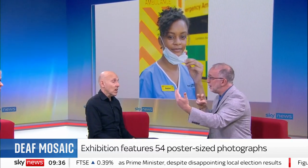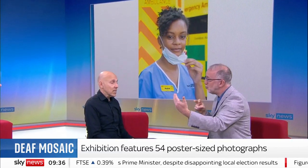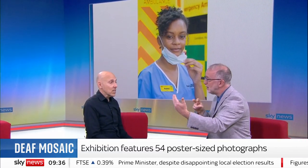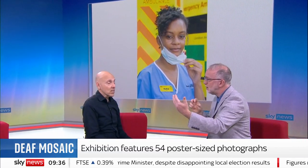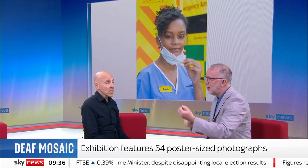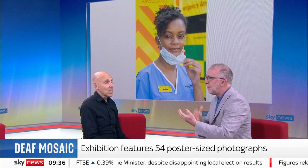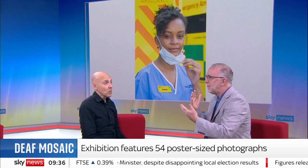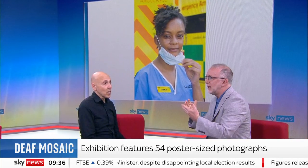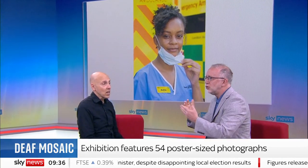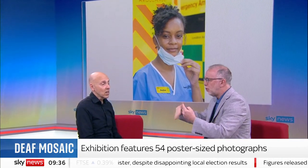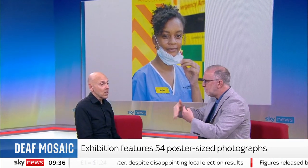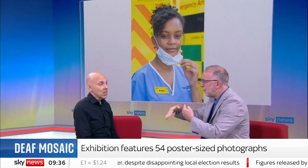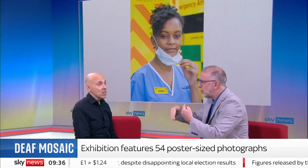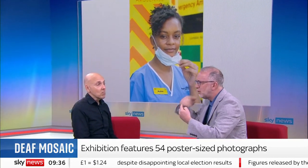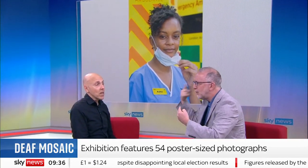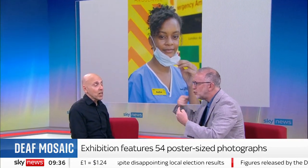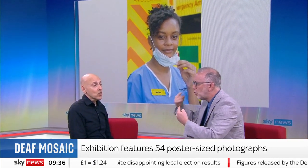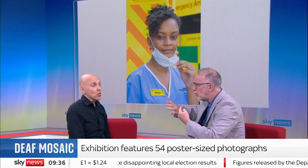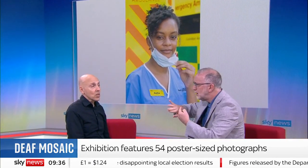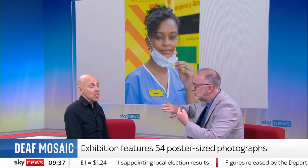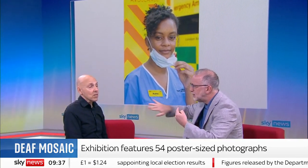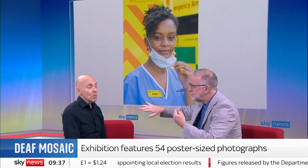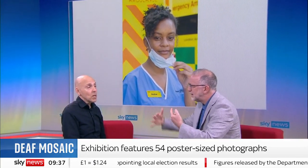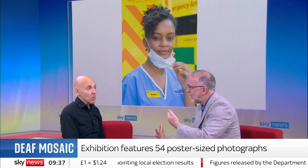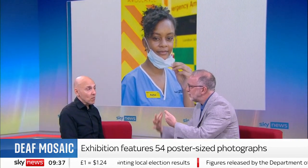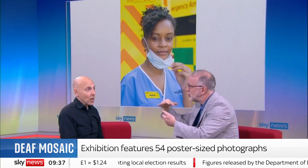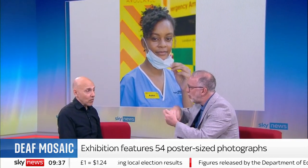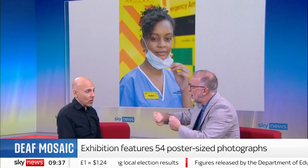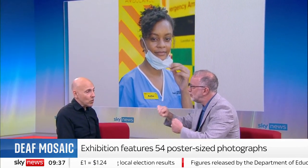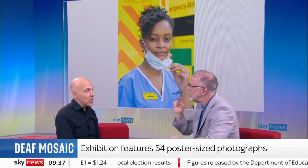lighting so they can lip read, making sure that there's a minimum of background noise,